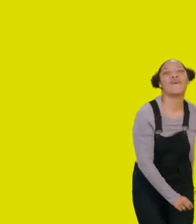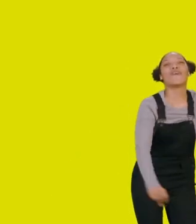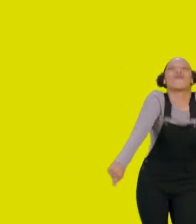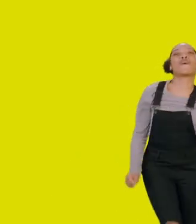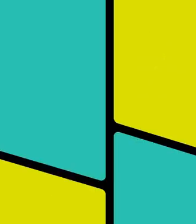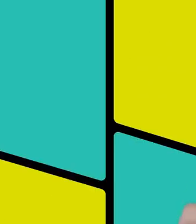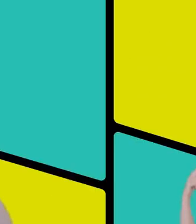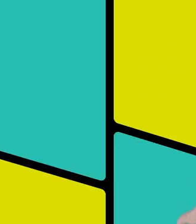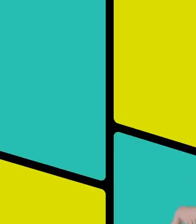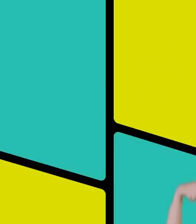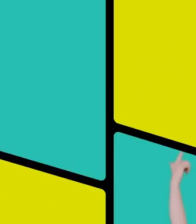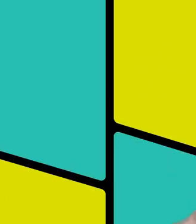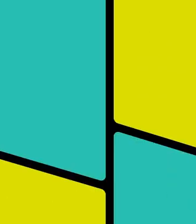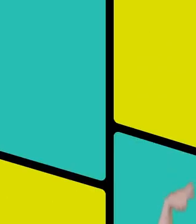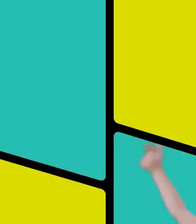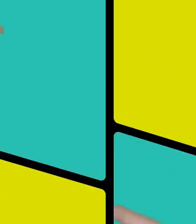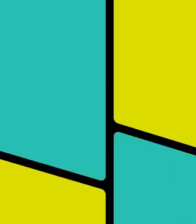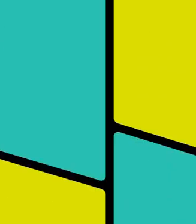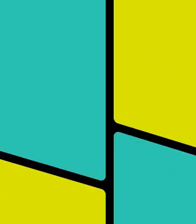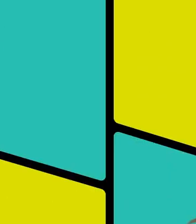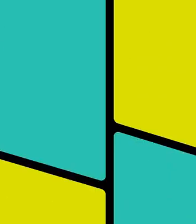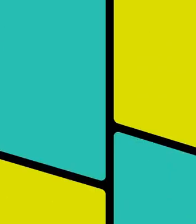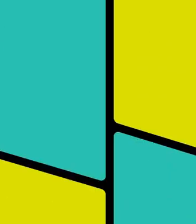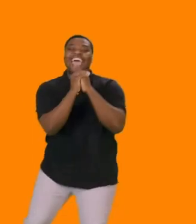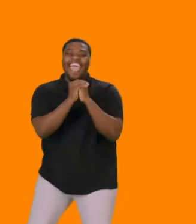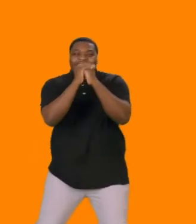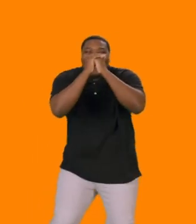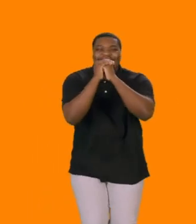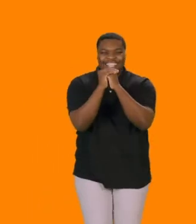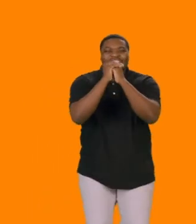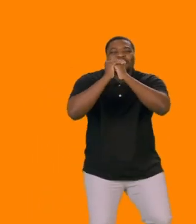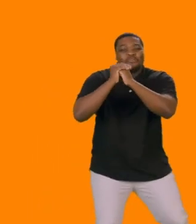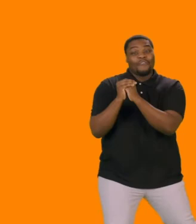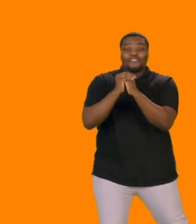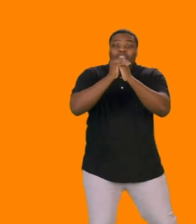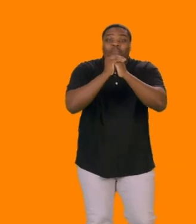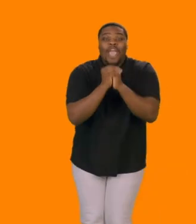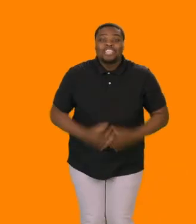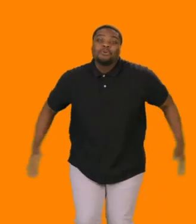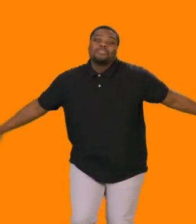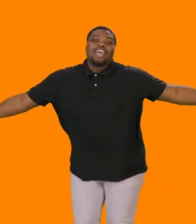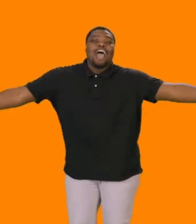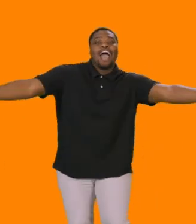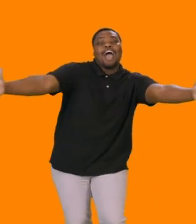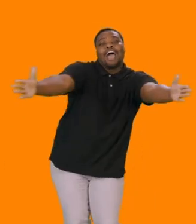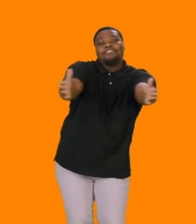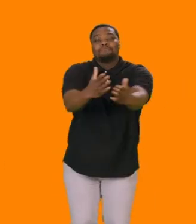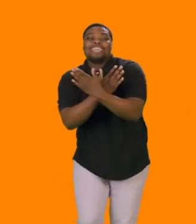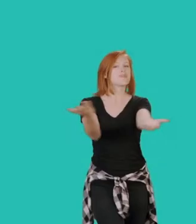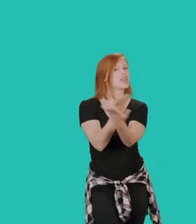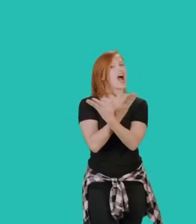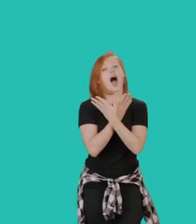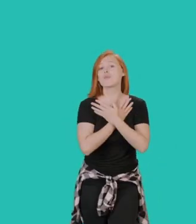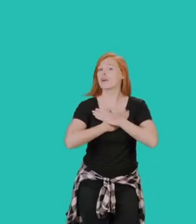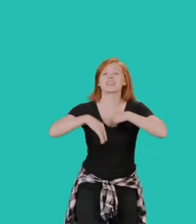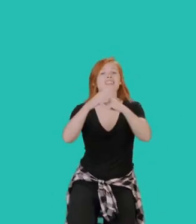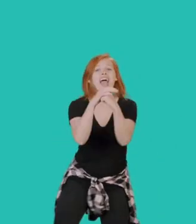I just wanna say thank you, for the way you love me, I wanna say